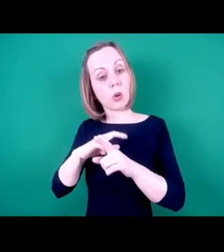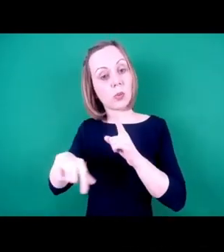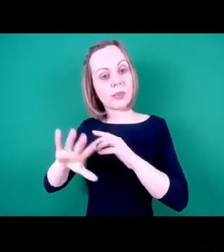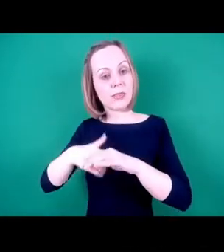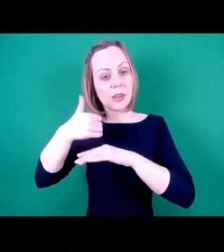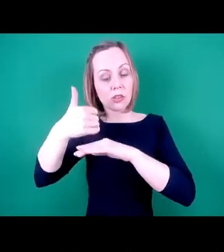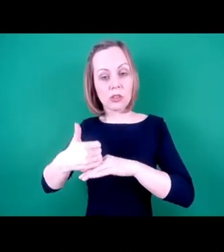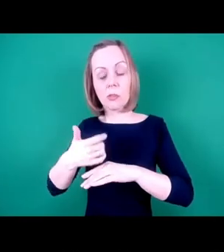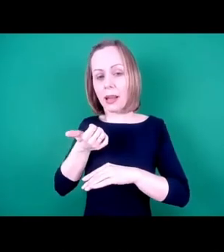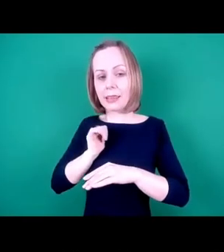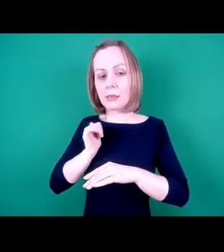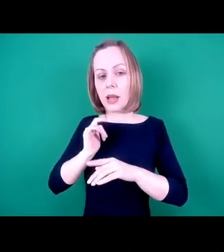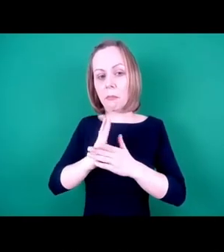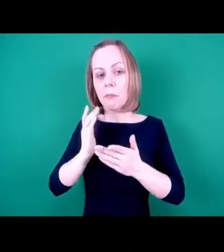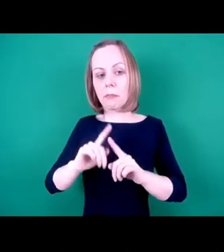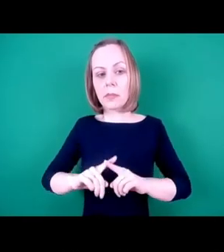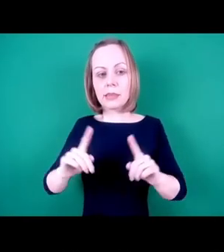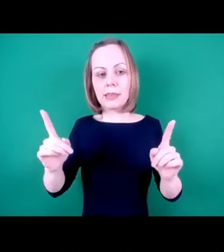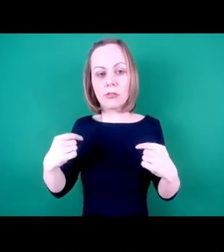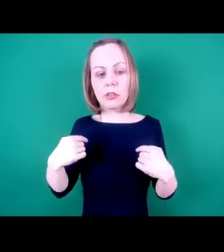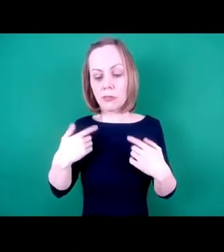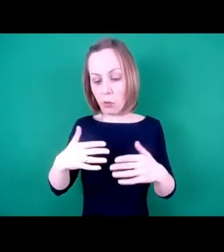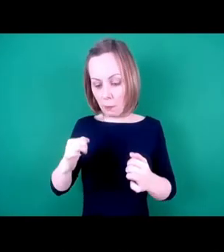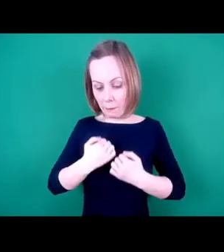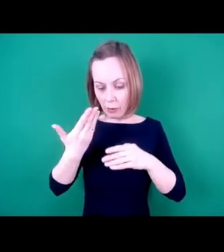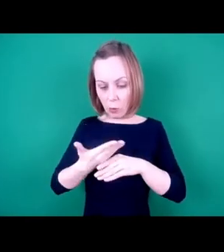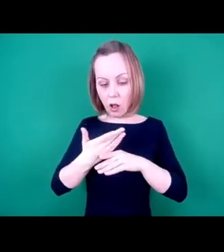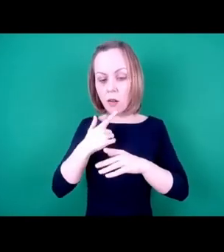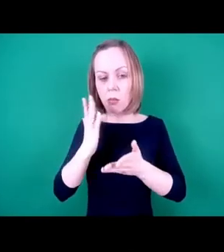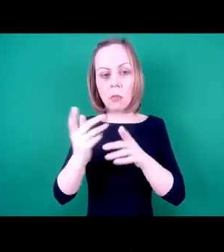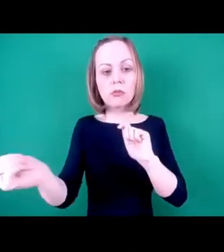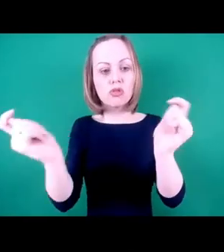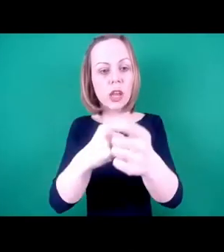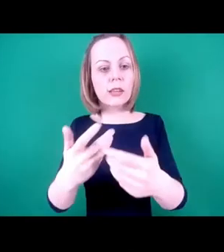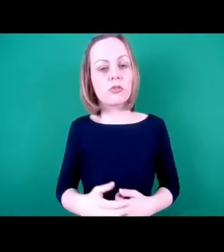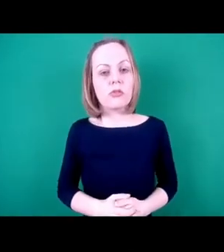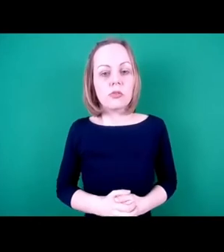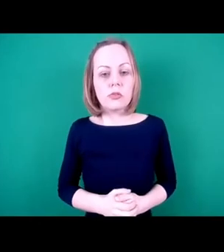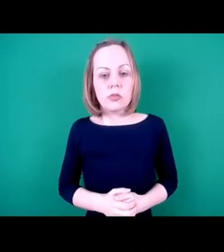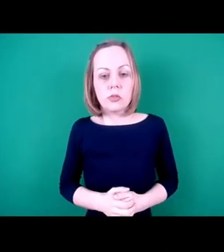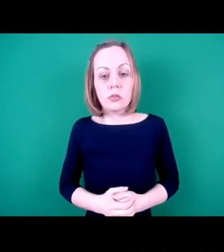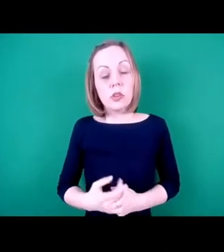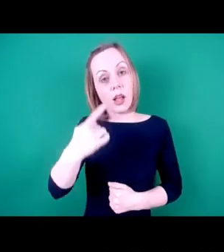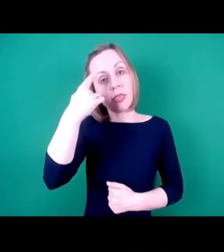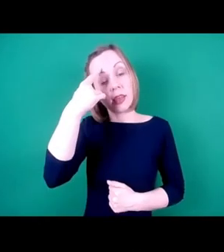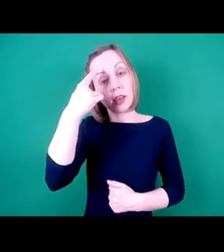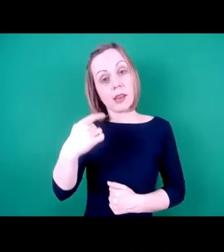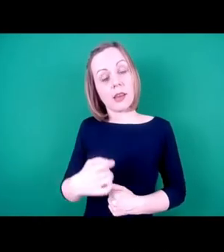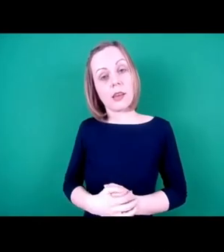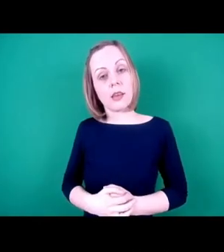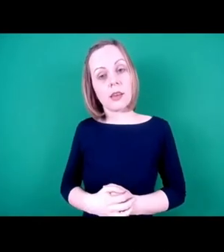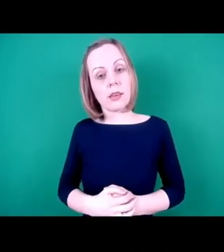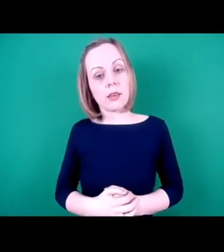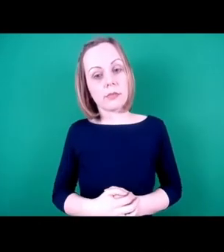very different organisation as a result of the work that we do. And I also think it is the responsibility of